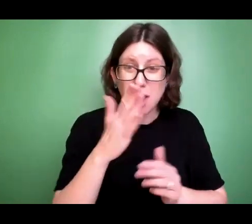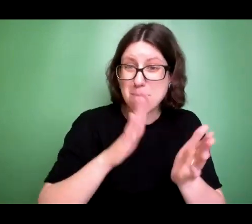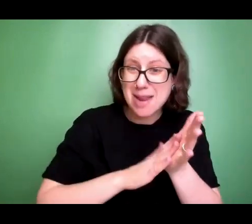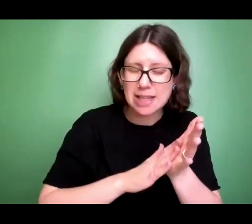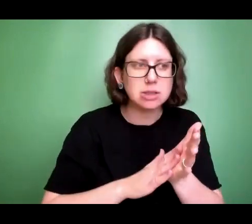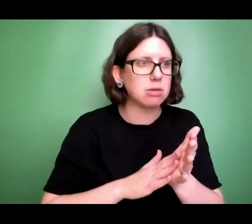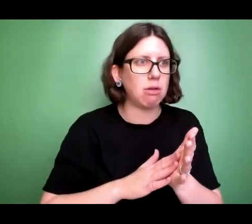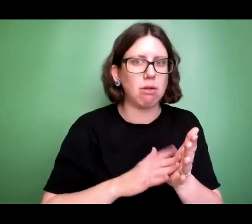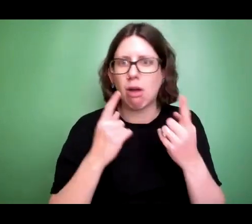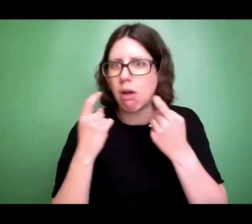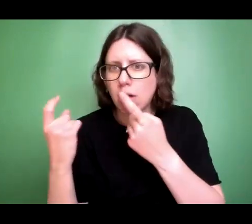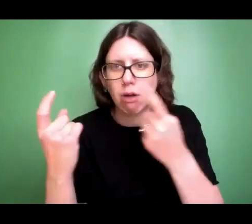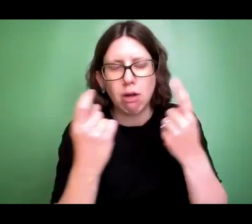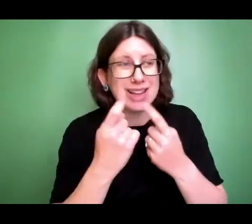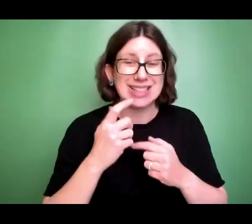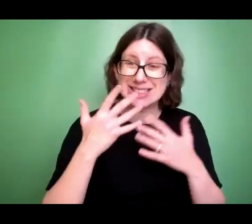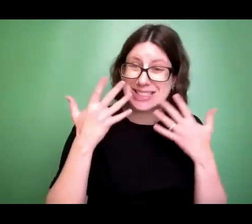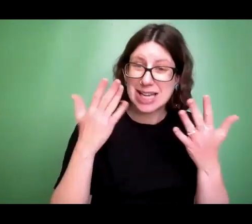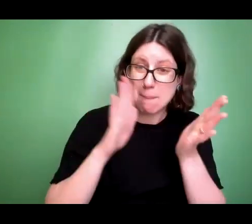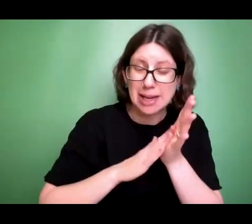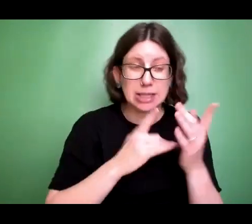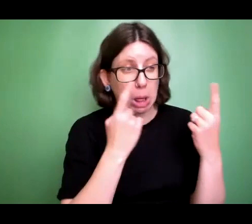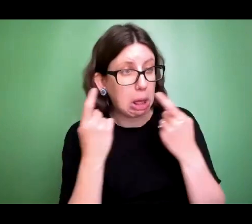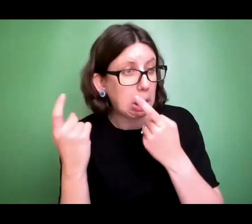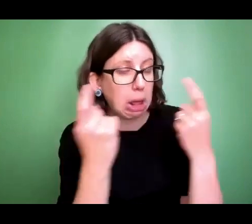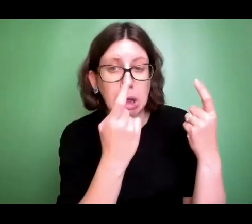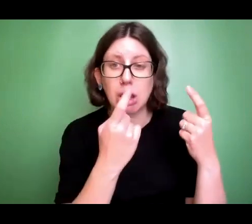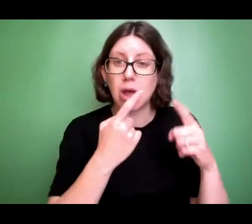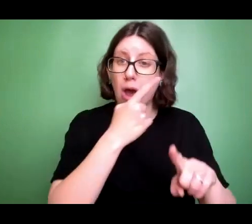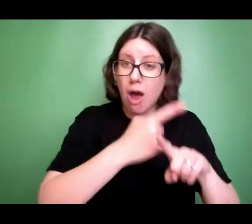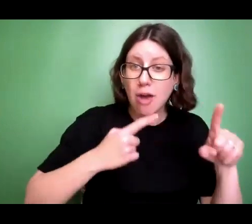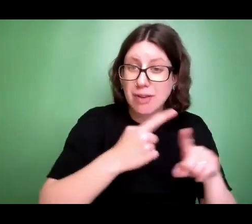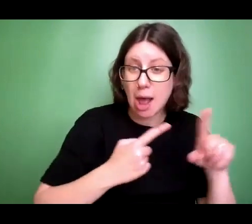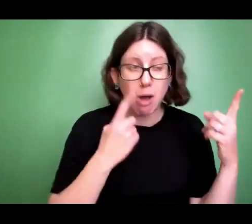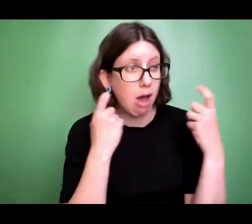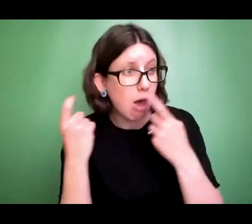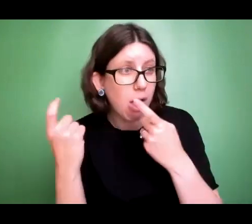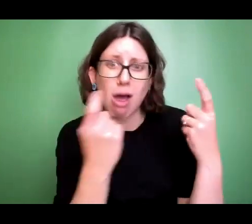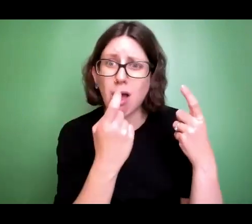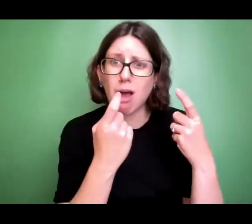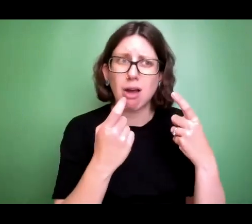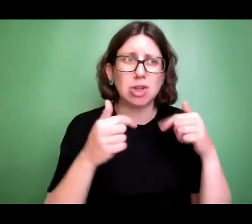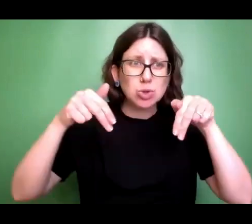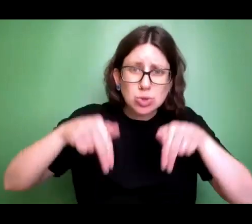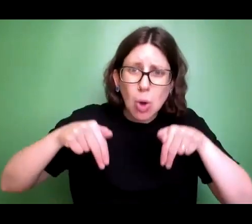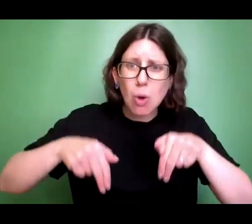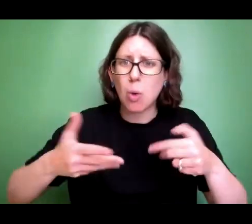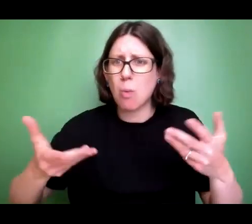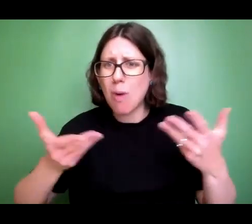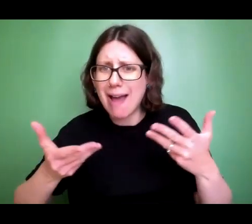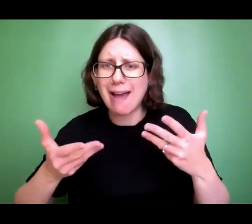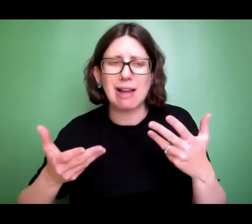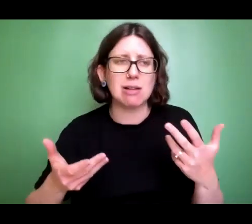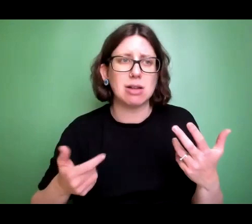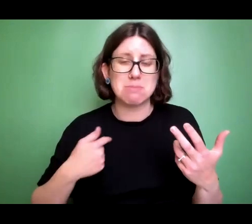15 minutes, 20 minutes, half an hour. Don't worry, this has never happened before. I always know where she is. And I started to get quite